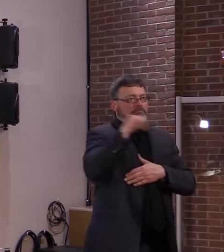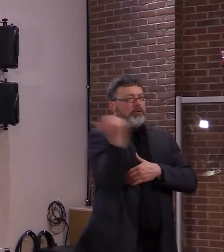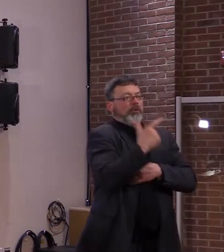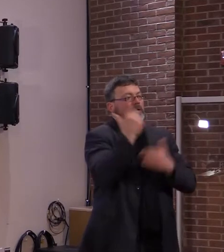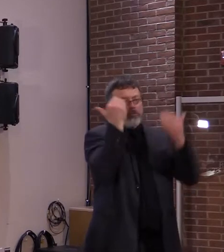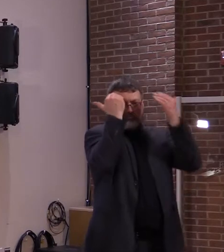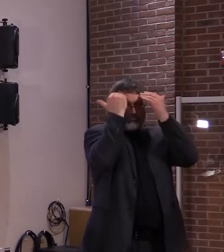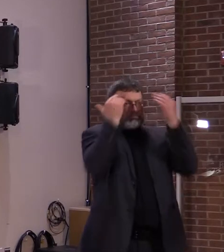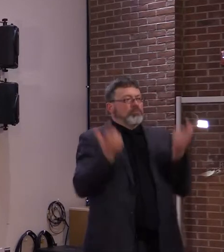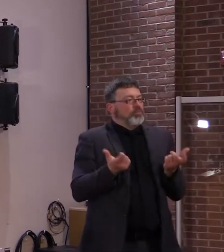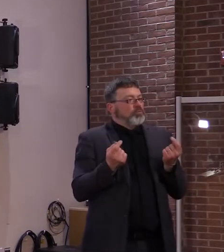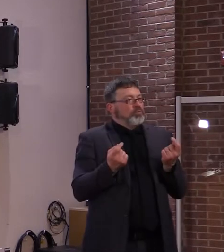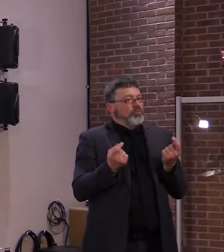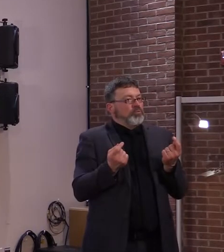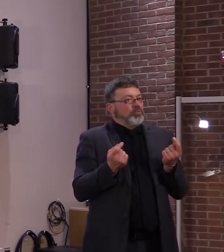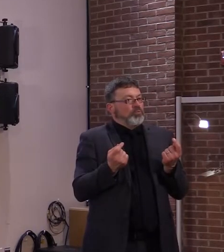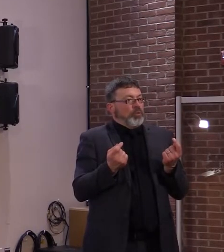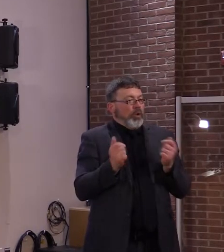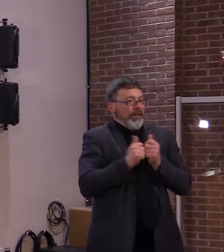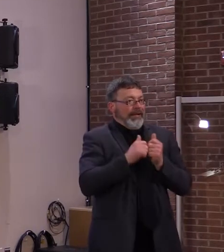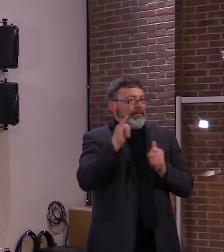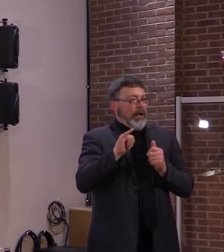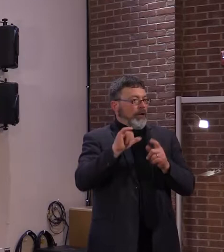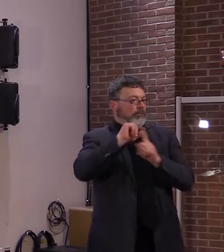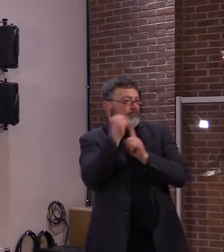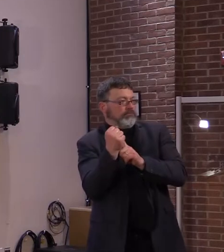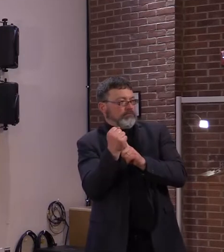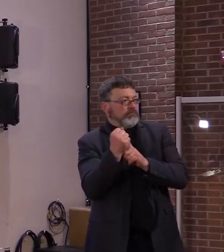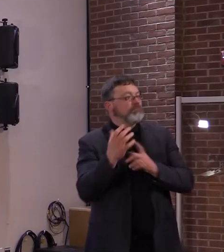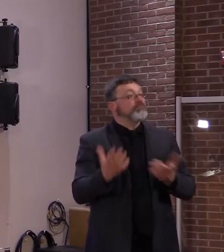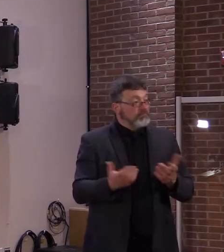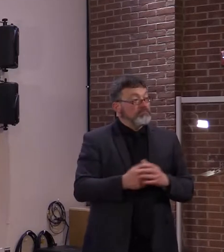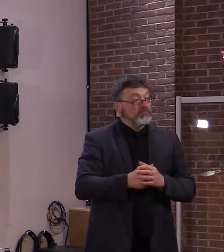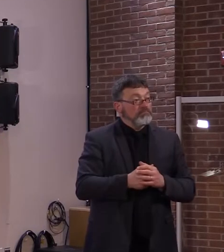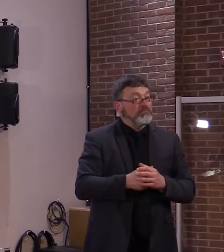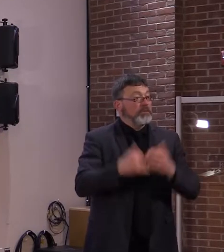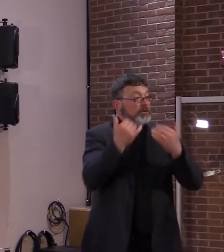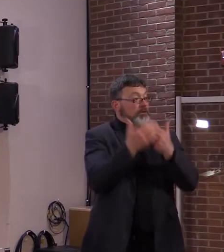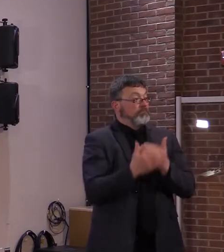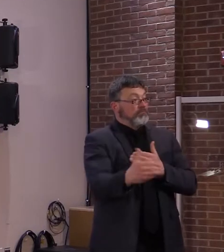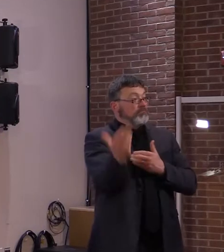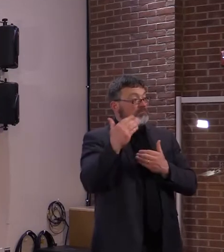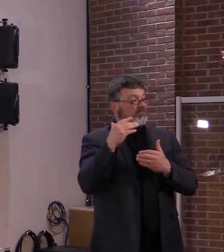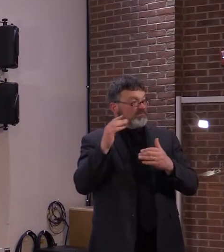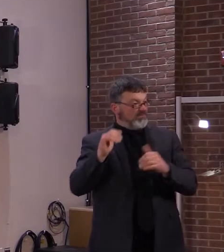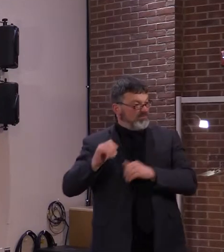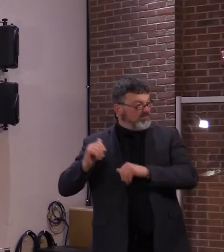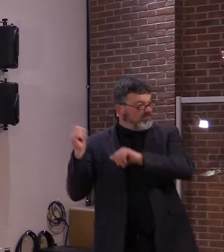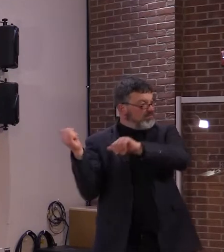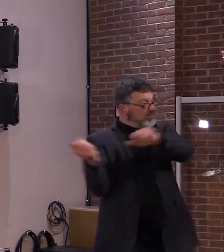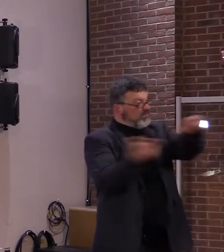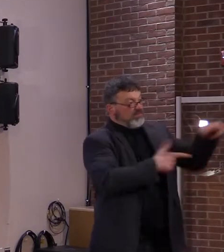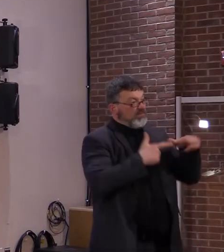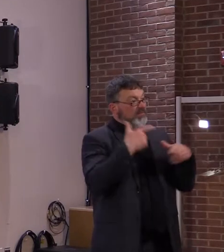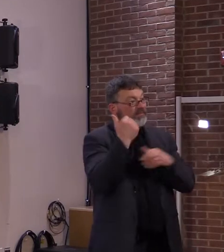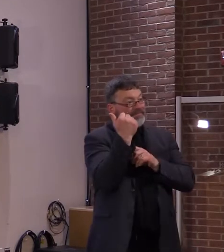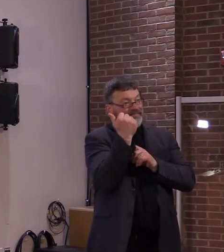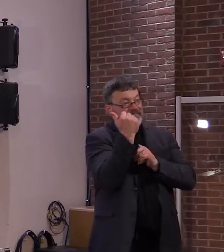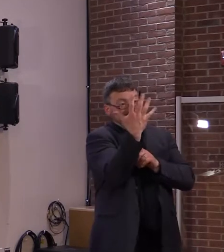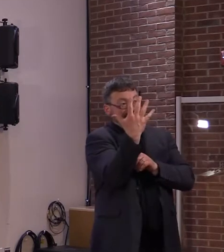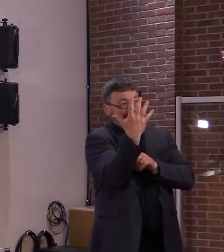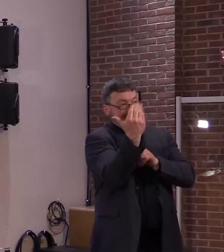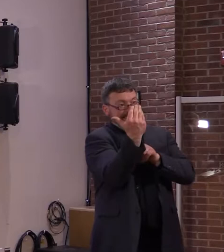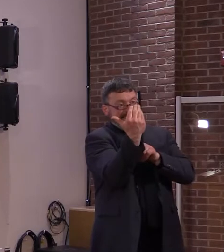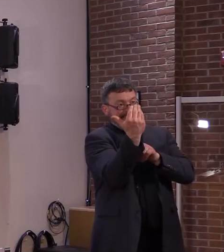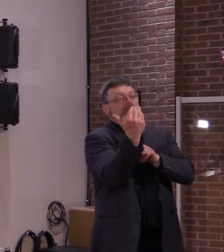last report, the federal agencies have confirmed a total of 15 cases of what is known as thrombosis